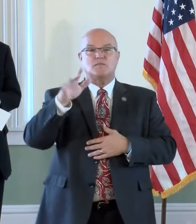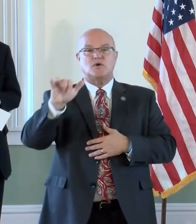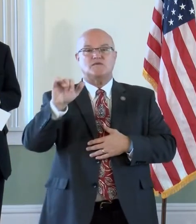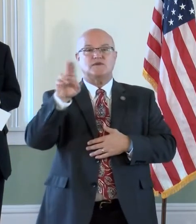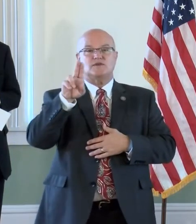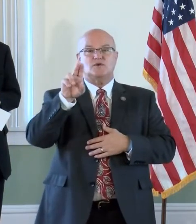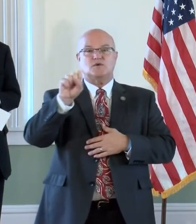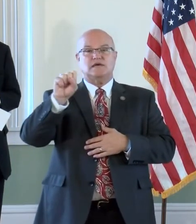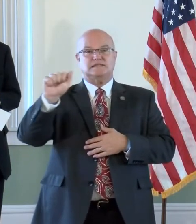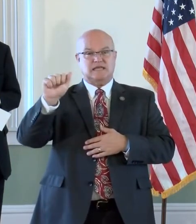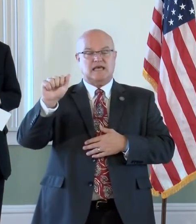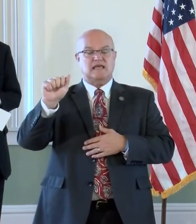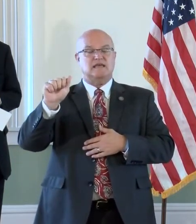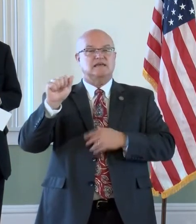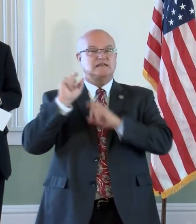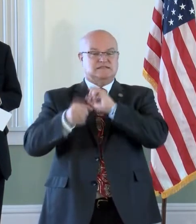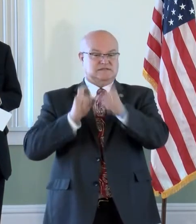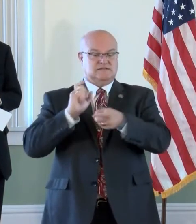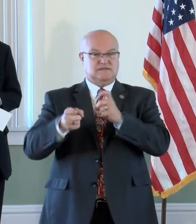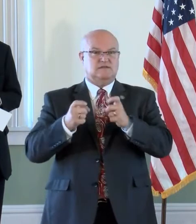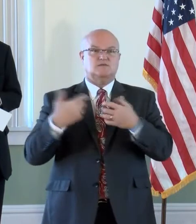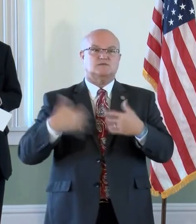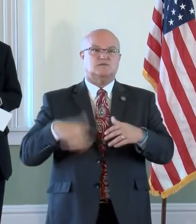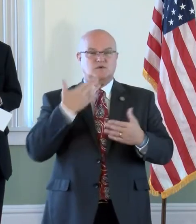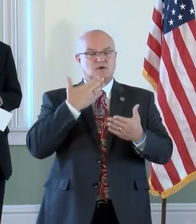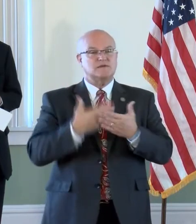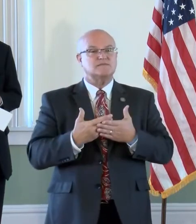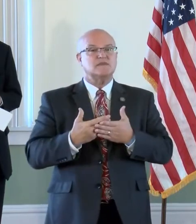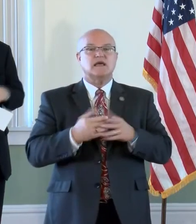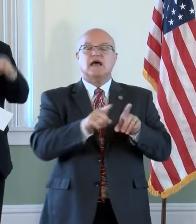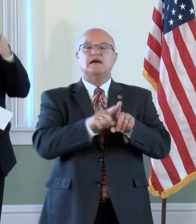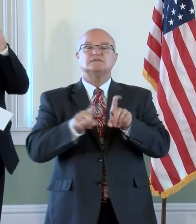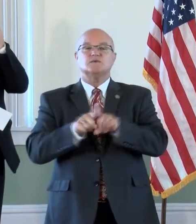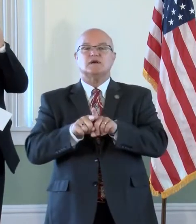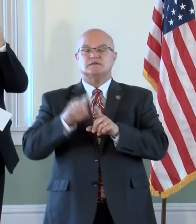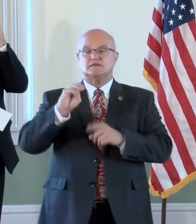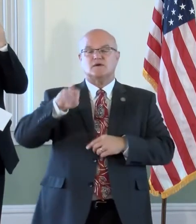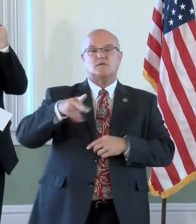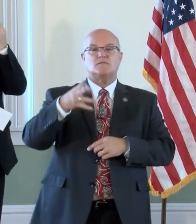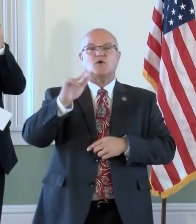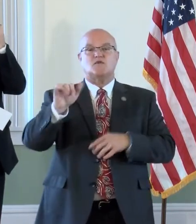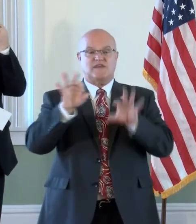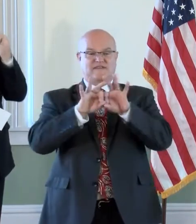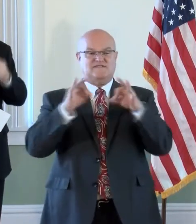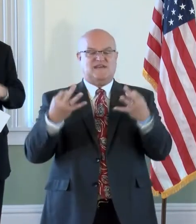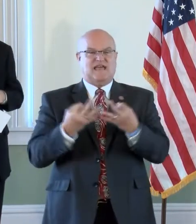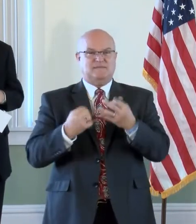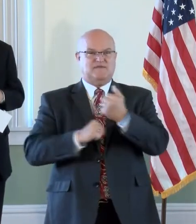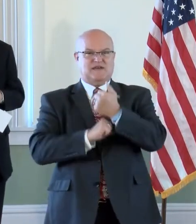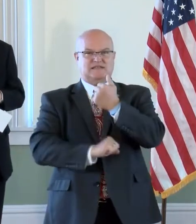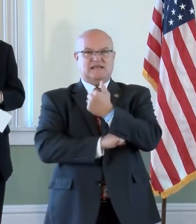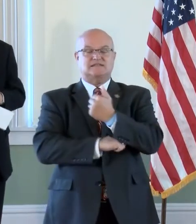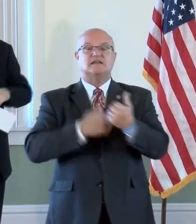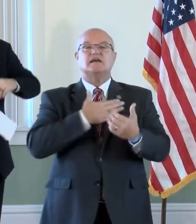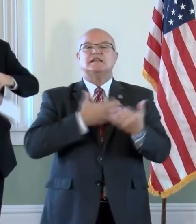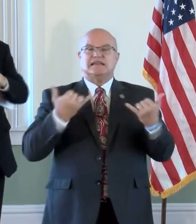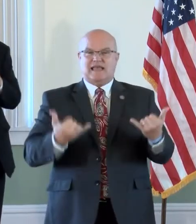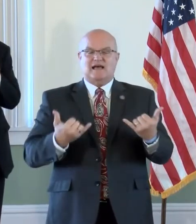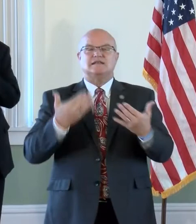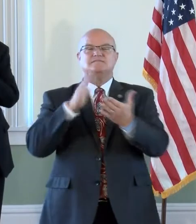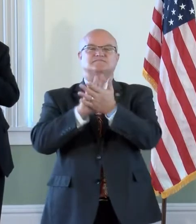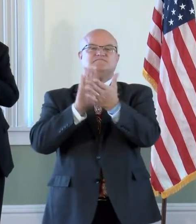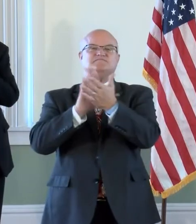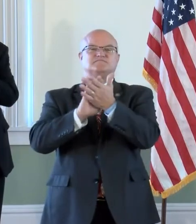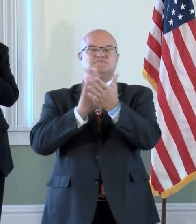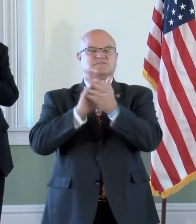Charitable Foundation, who has contributed generously, as well as the Murphy Family Foundation. Please give all of those